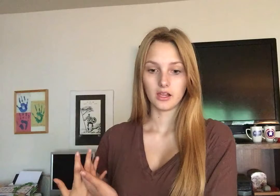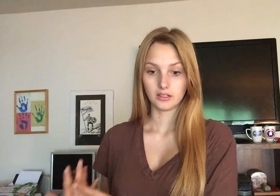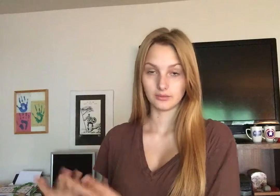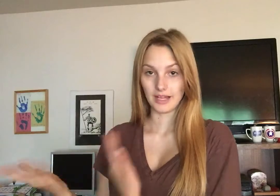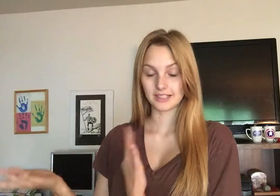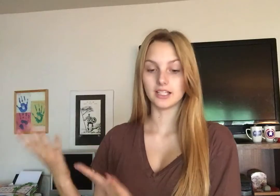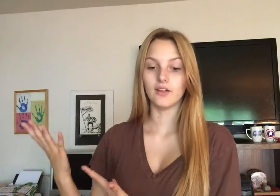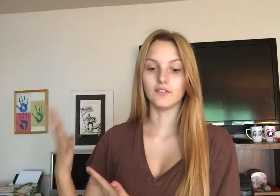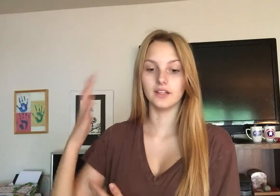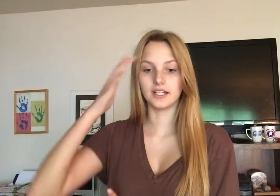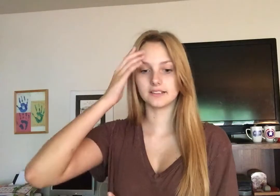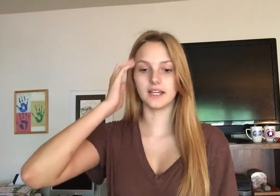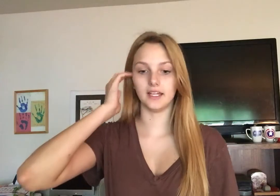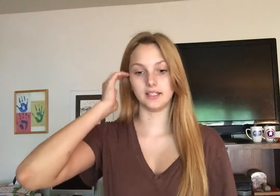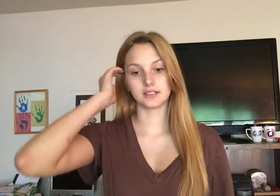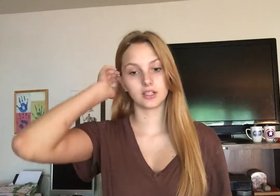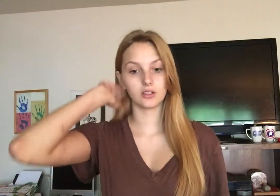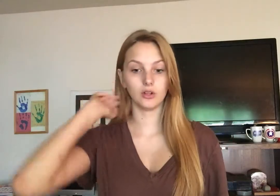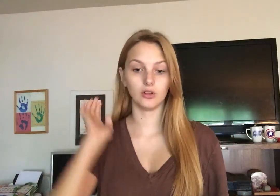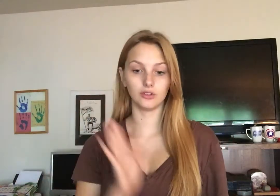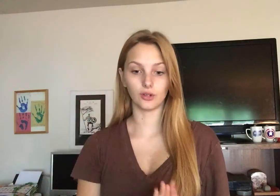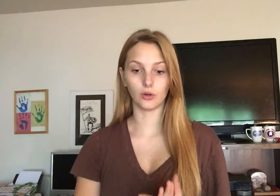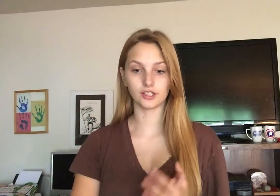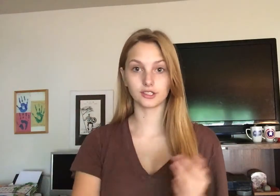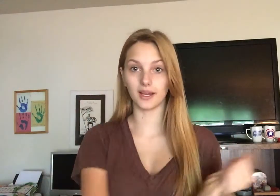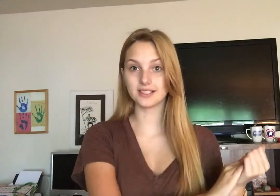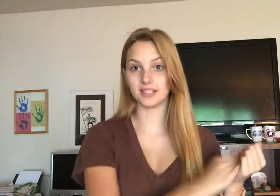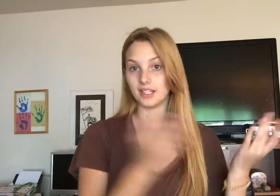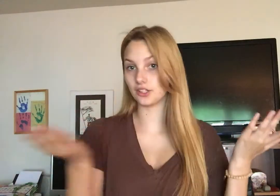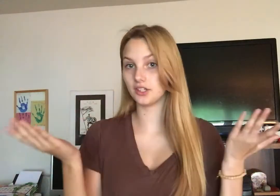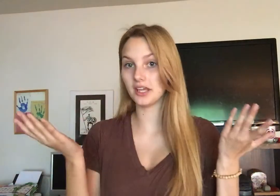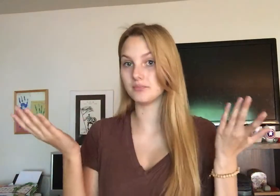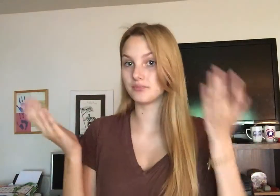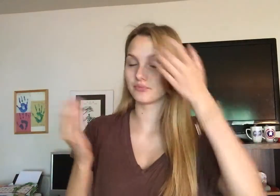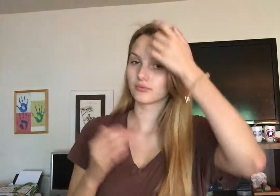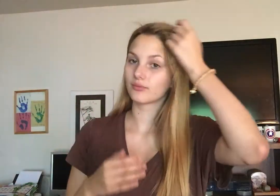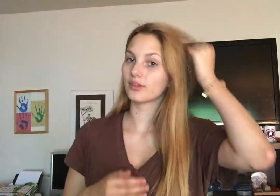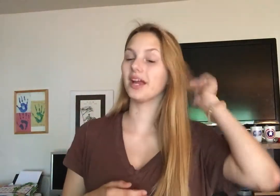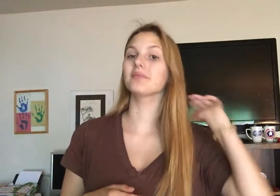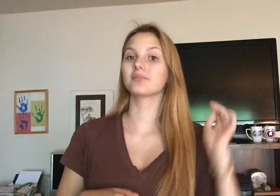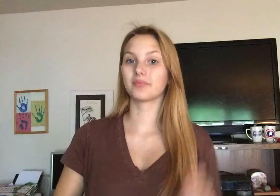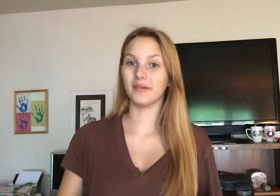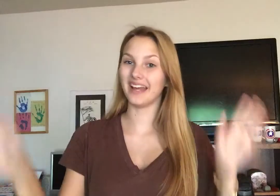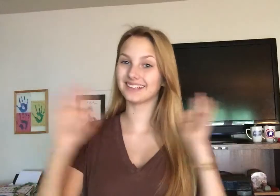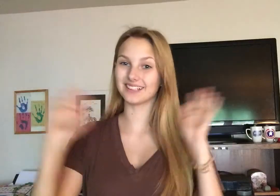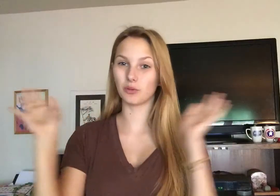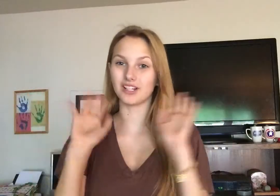that stuff, and then it says, the chorus twice, and then you're all done. Alright, bye, thanks for watching.